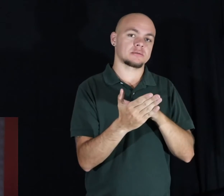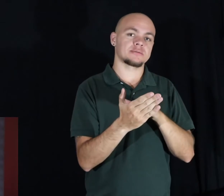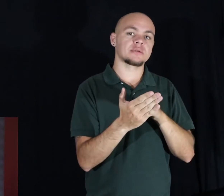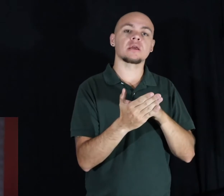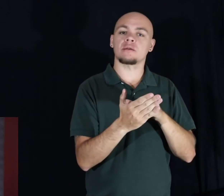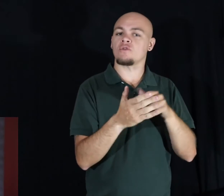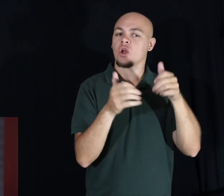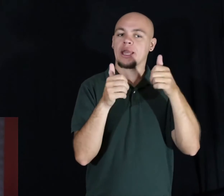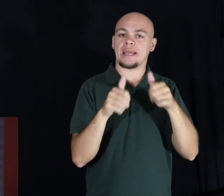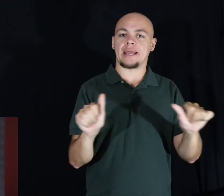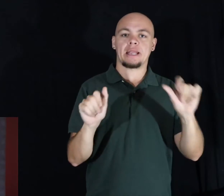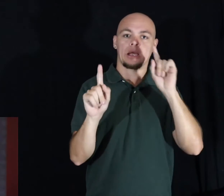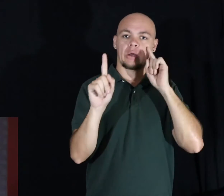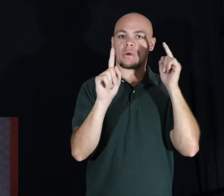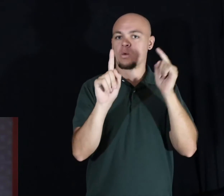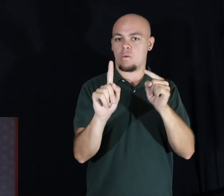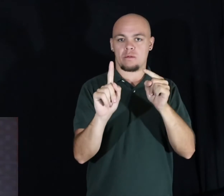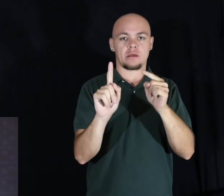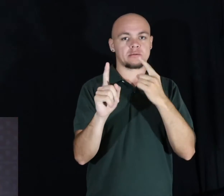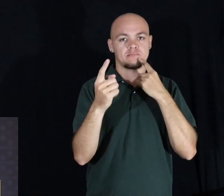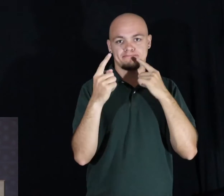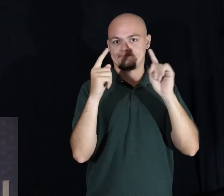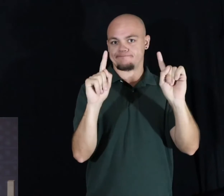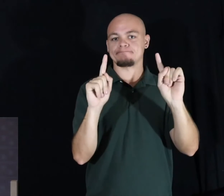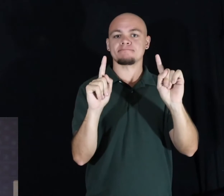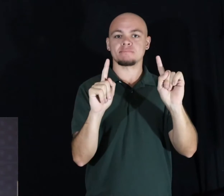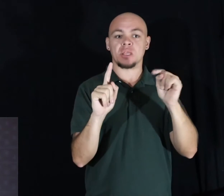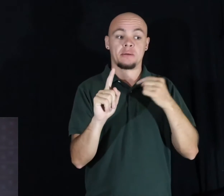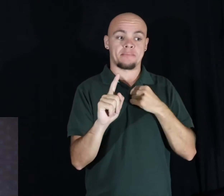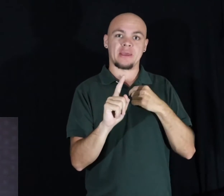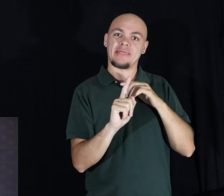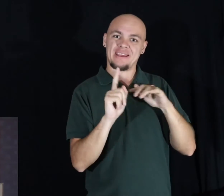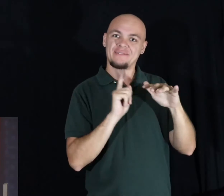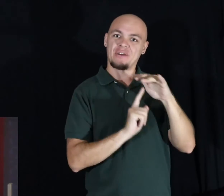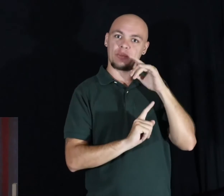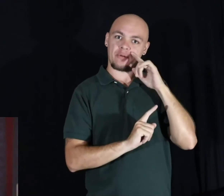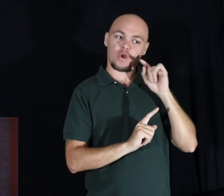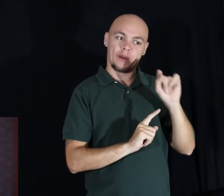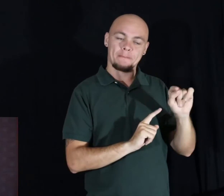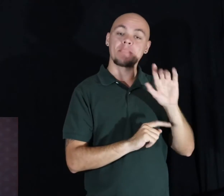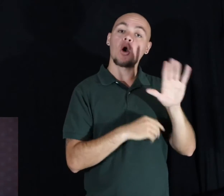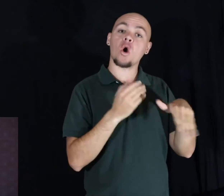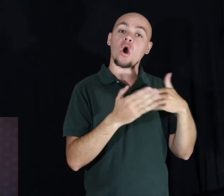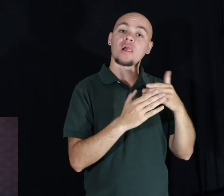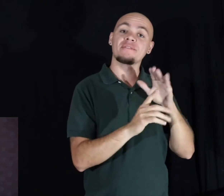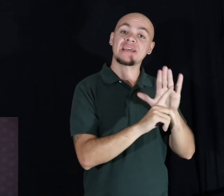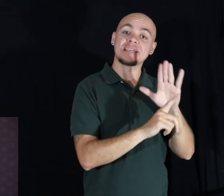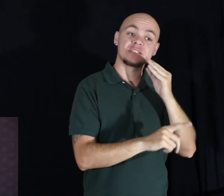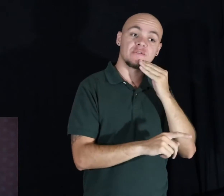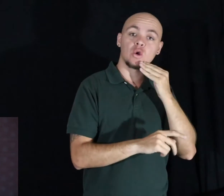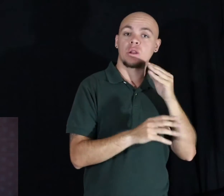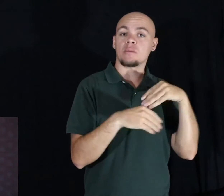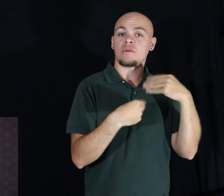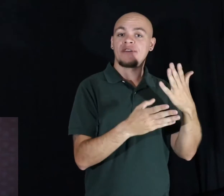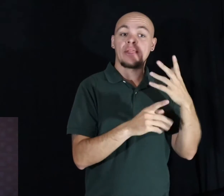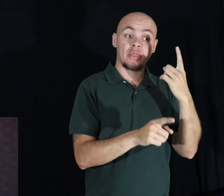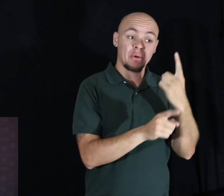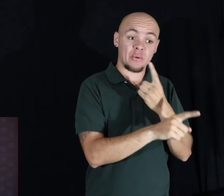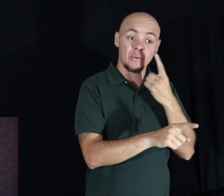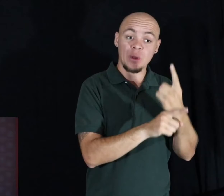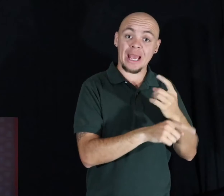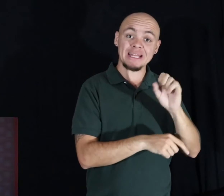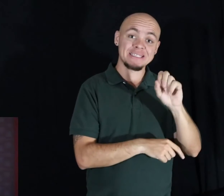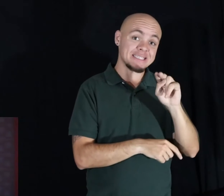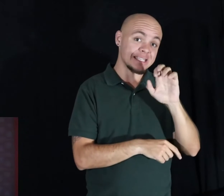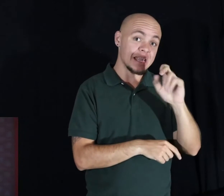works well for any goal. For my little brother, I was the environment. I made all of his food, gave him the right snacks, and answered all of his questions.